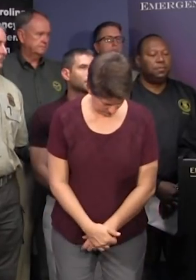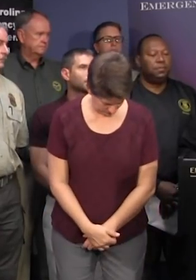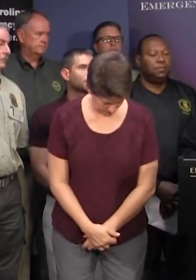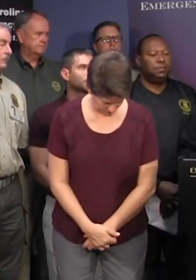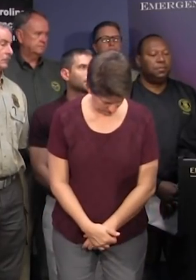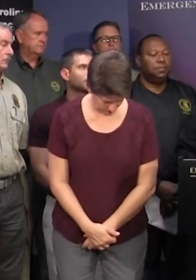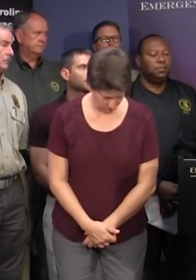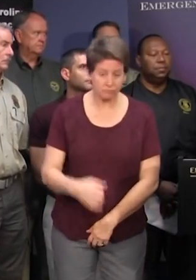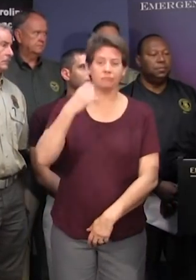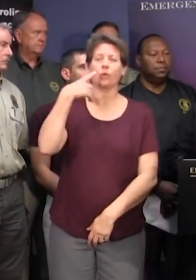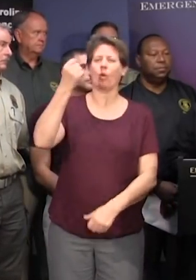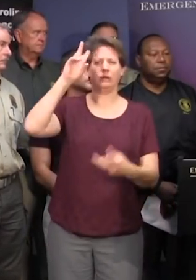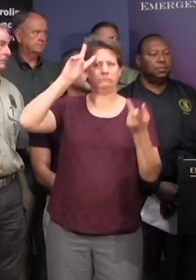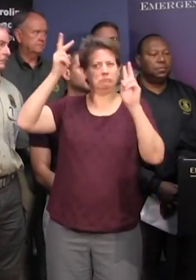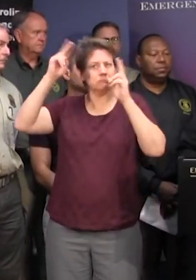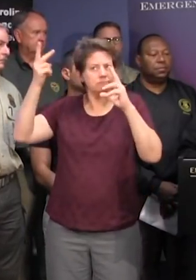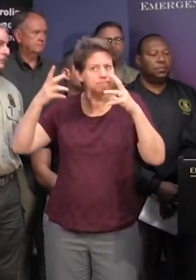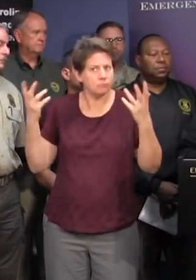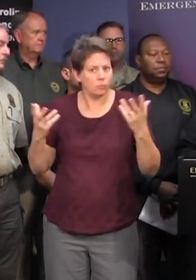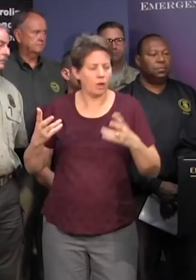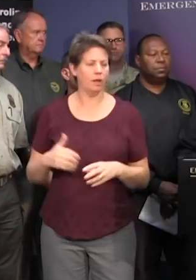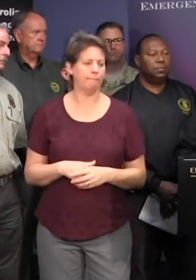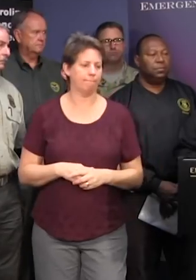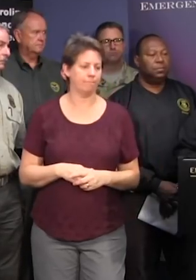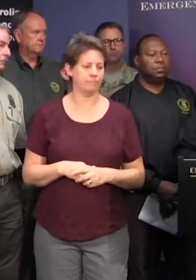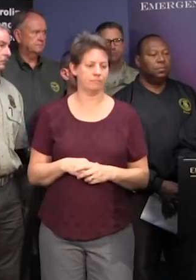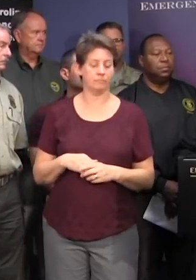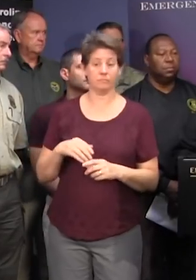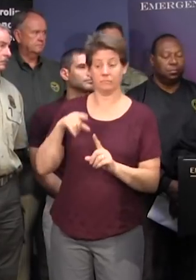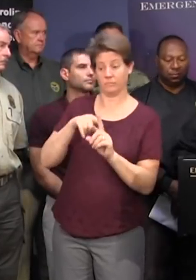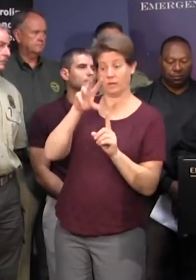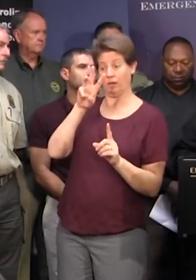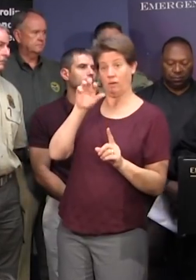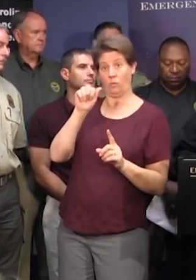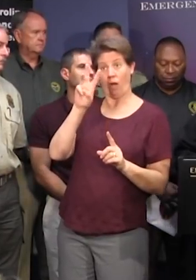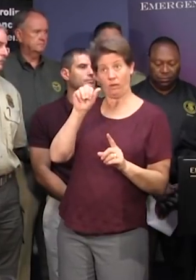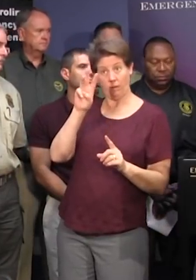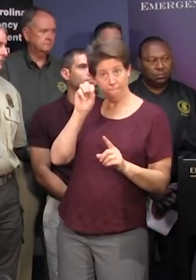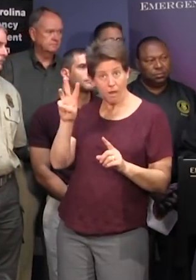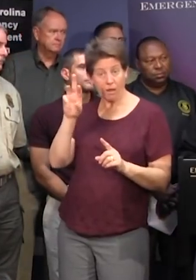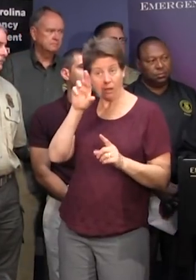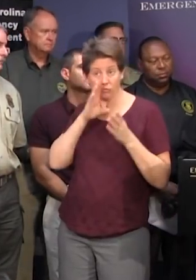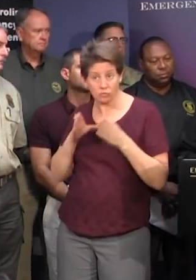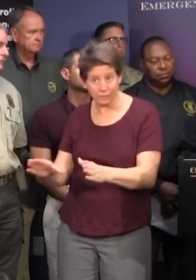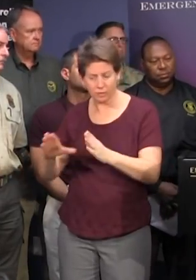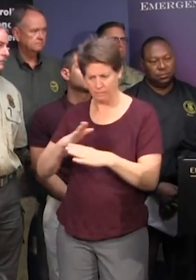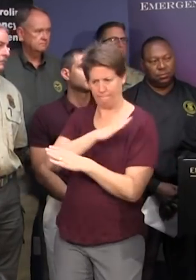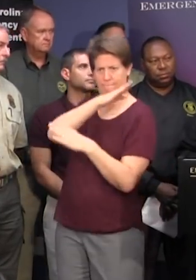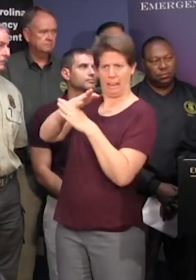misconceptions there may be is we're not actually damming the guacamole river uh guacamole guacamole river